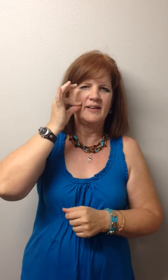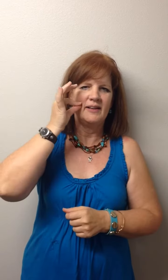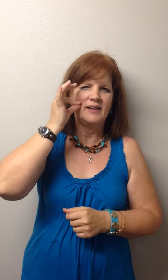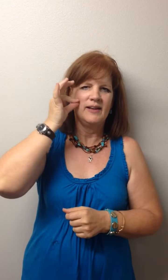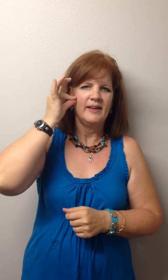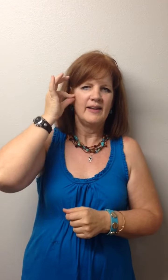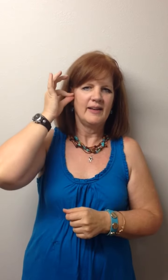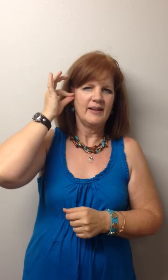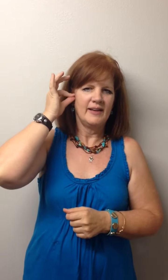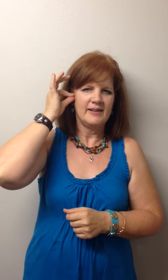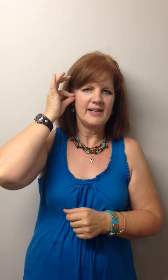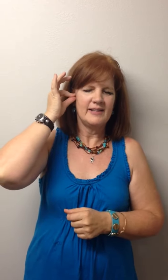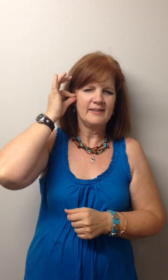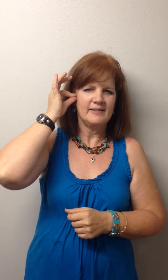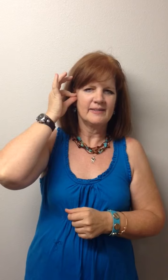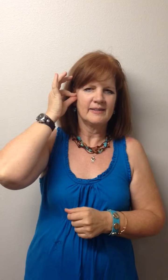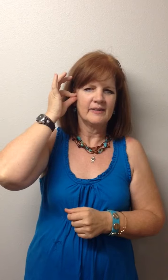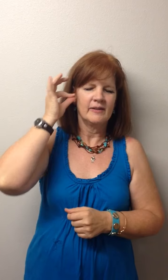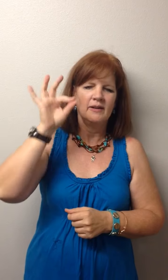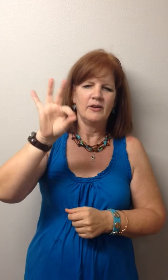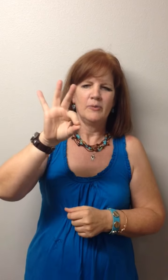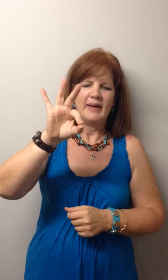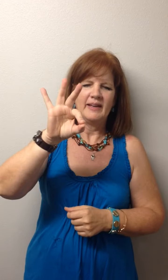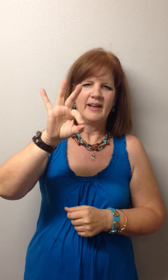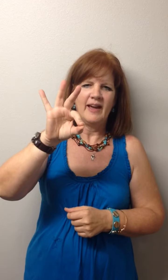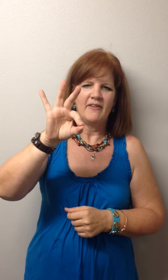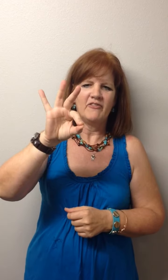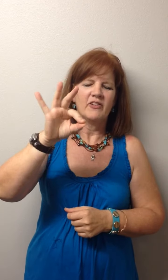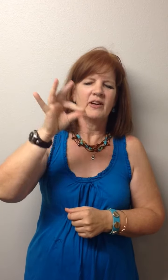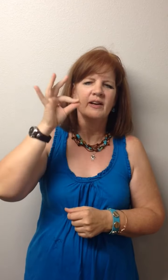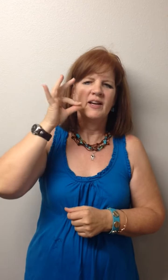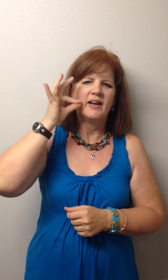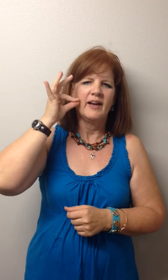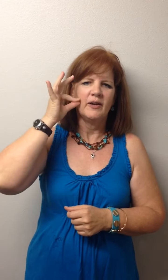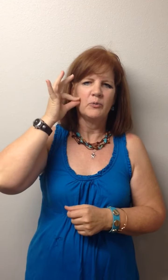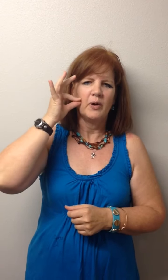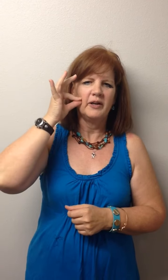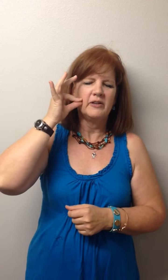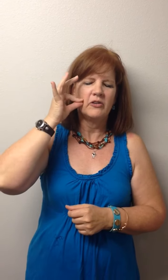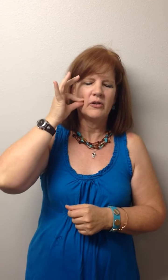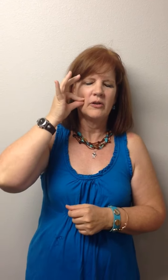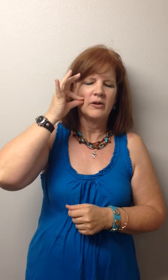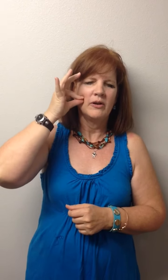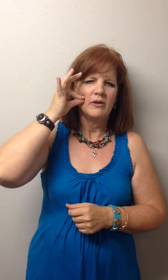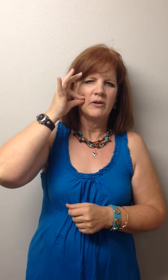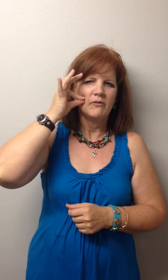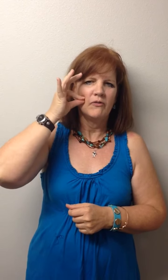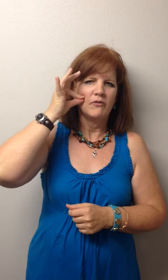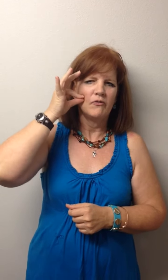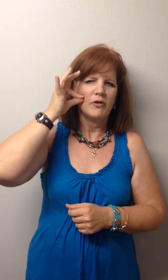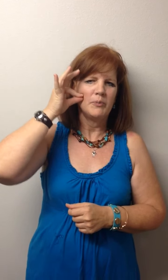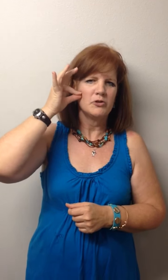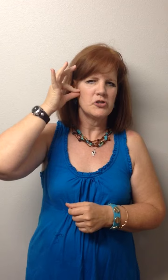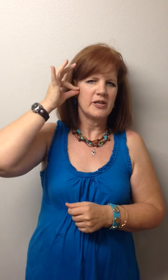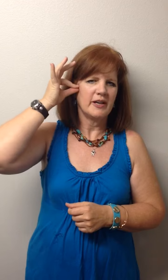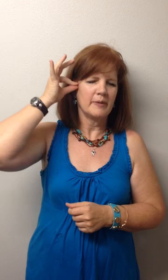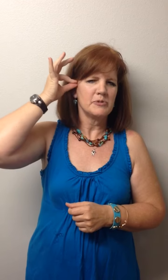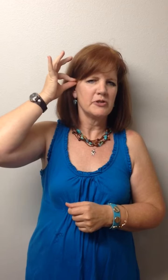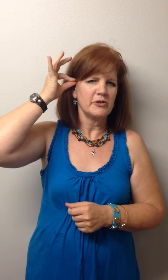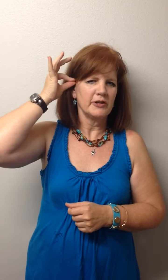Indians, you make an F and run it from your cheek up to your